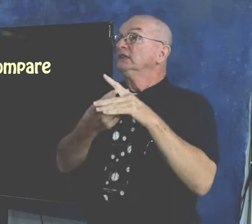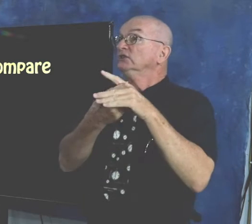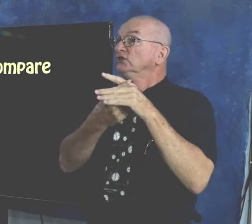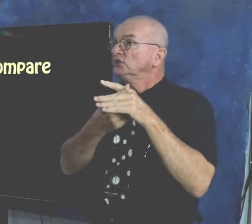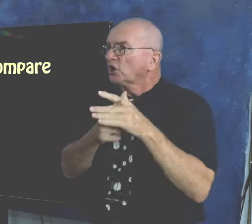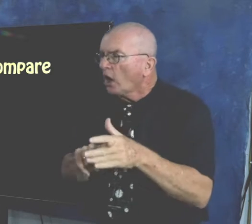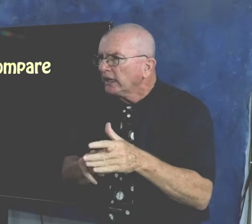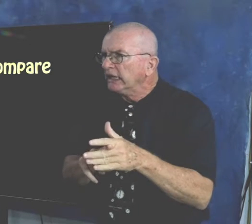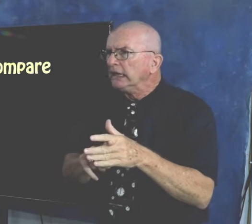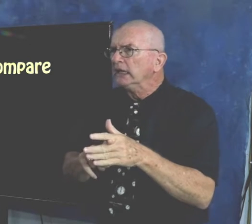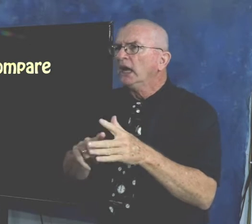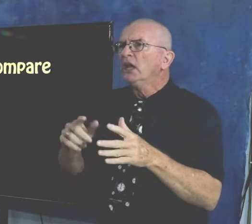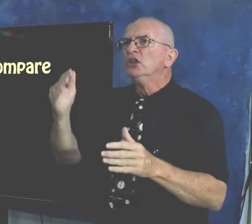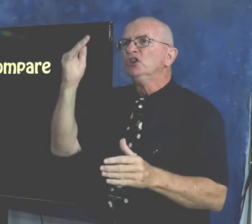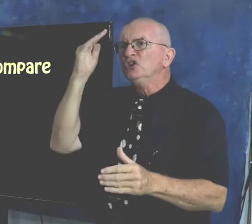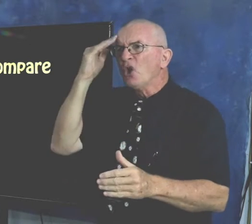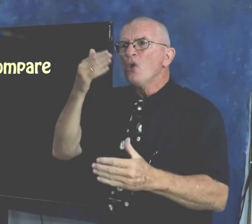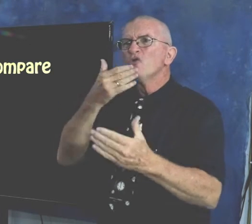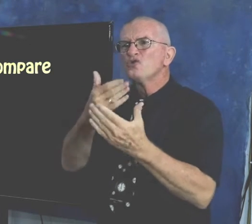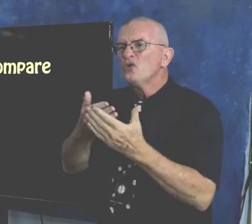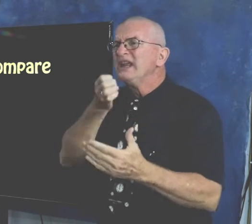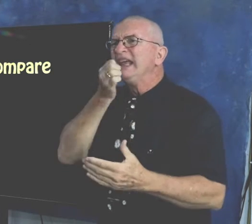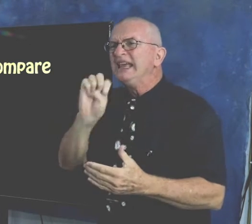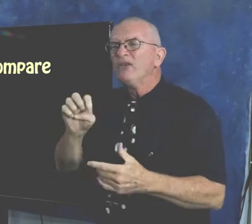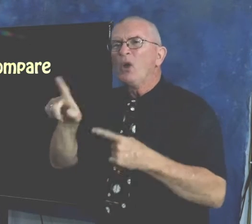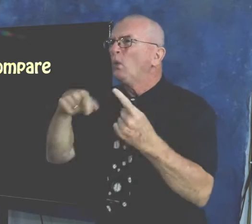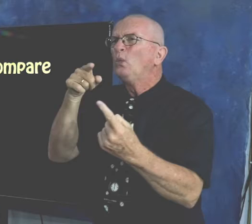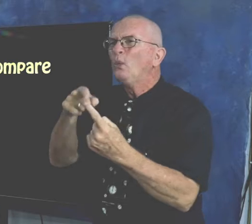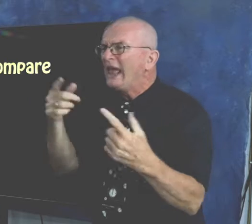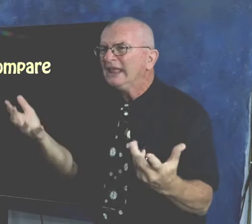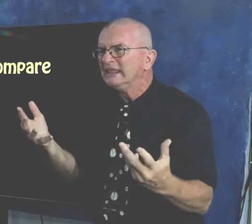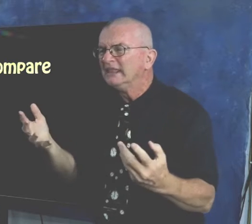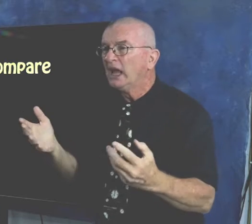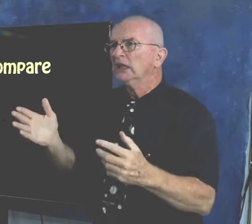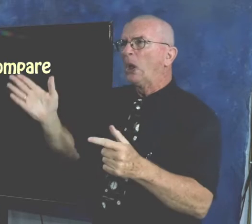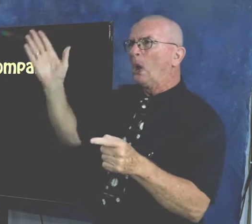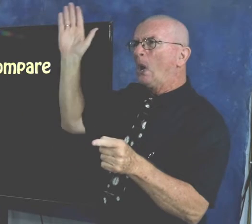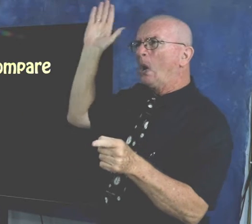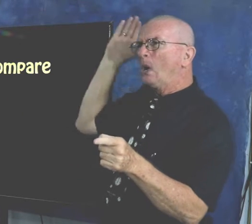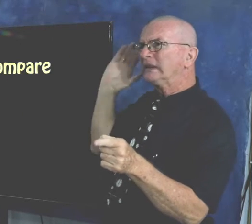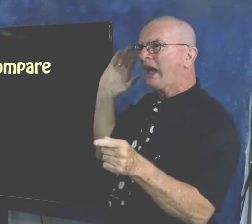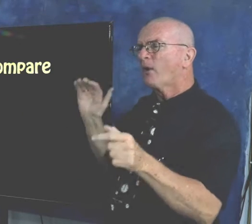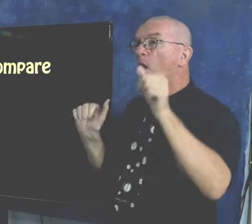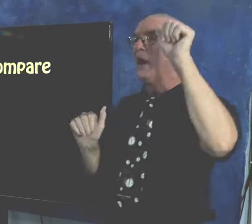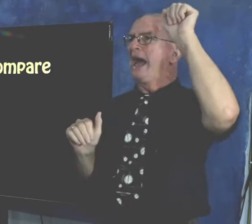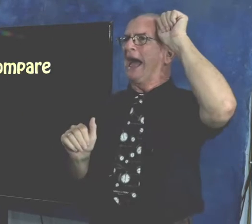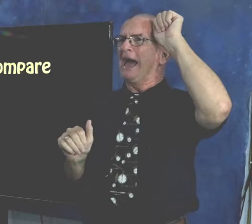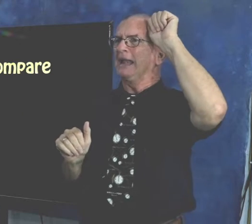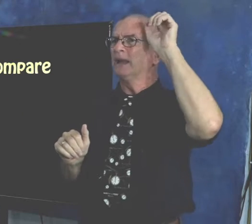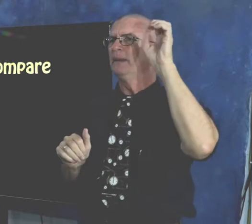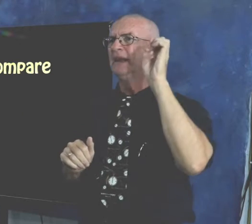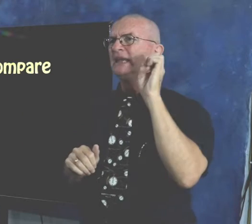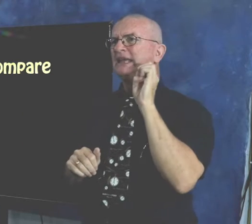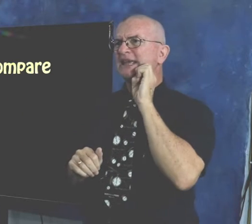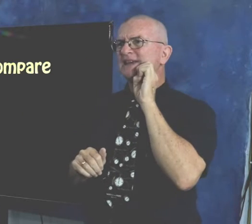When did it start? Well, we know it started evil a long time ago with Adam and Eve.